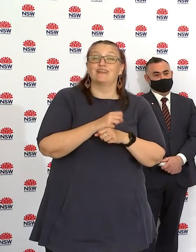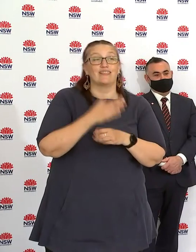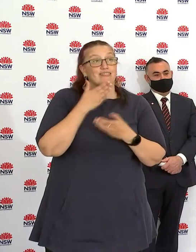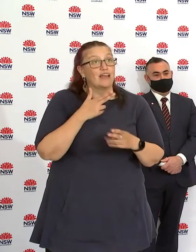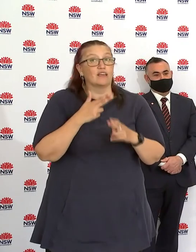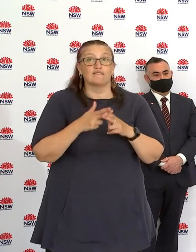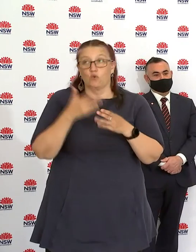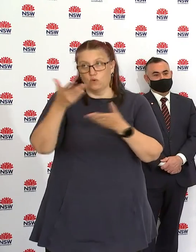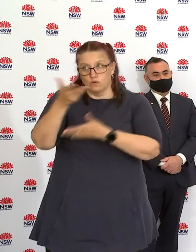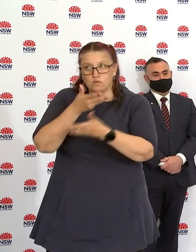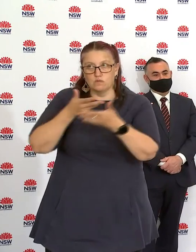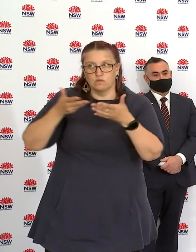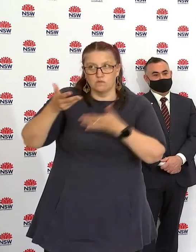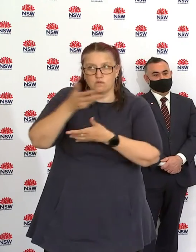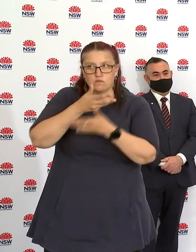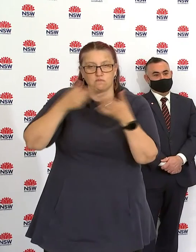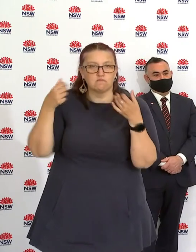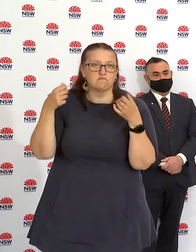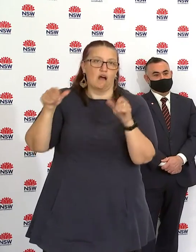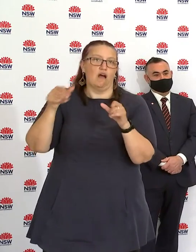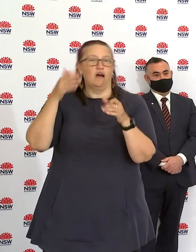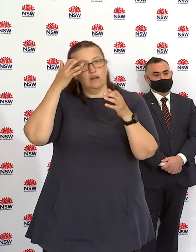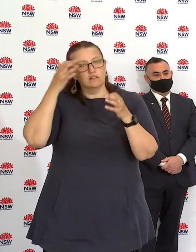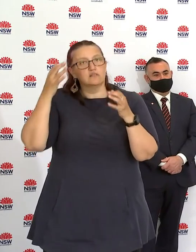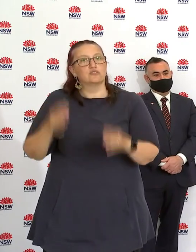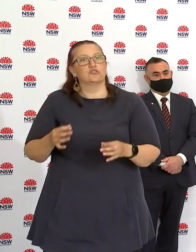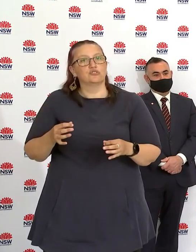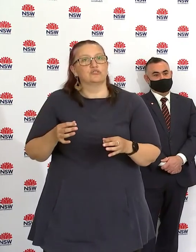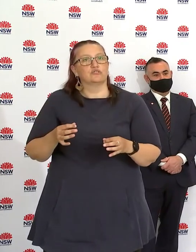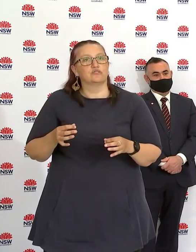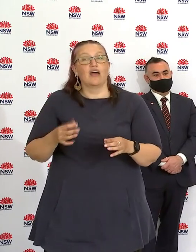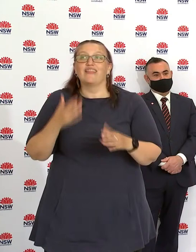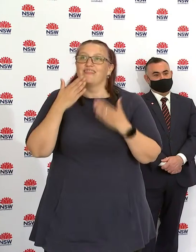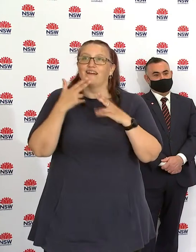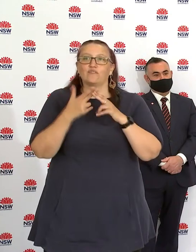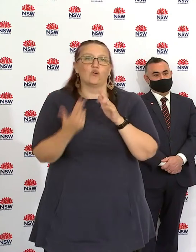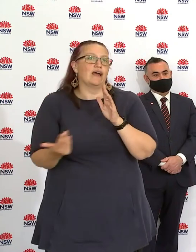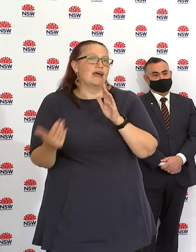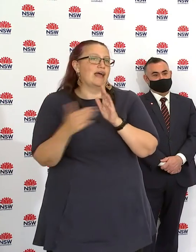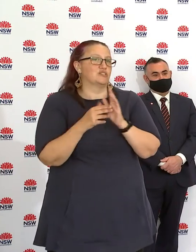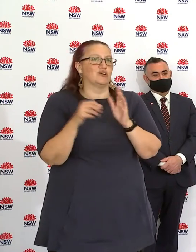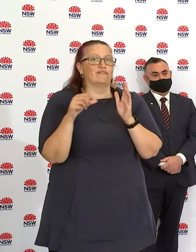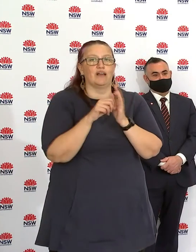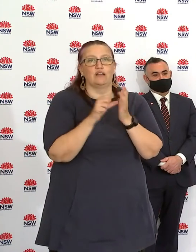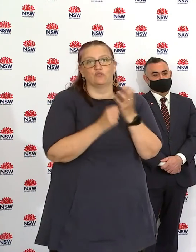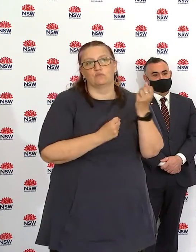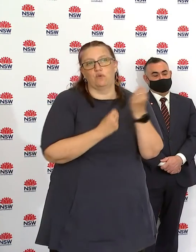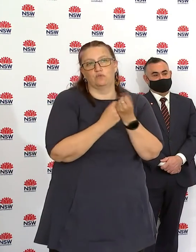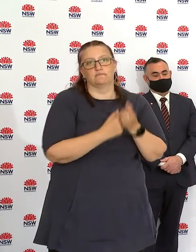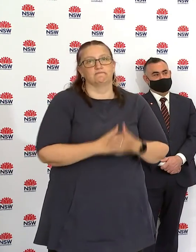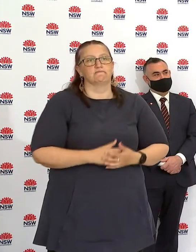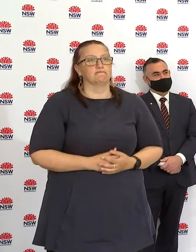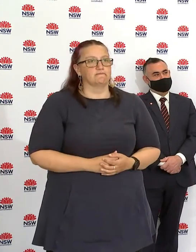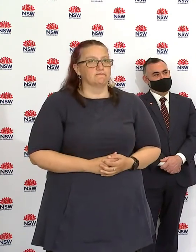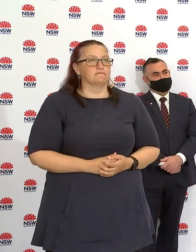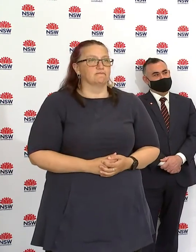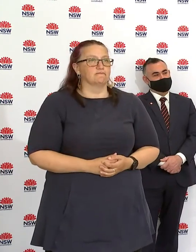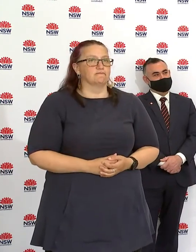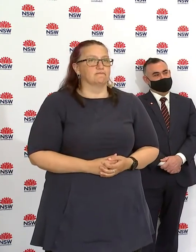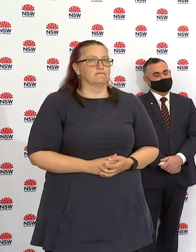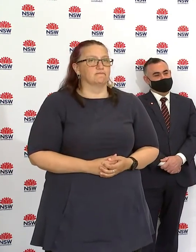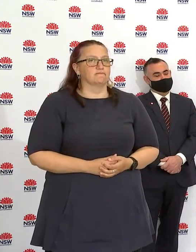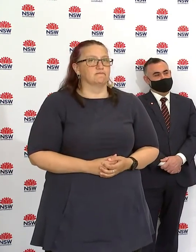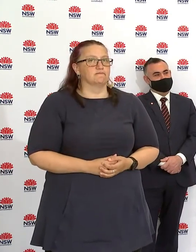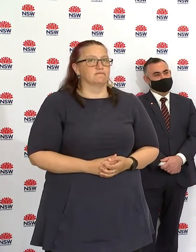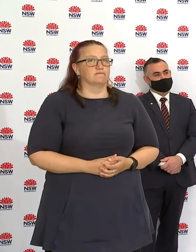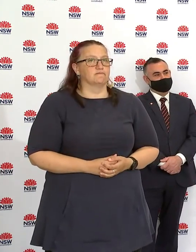for the constructive discussions that we've had and for this increased financial support. In total, if you look at the other